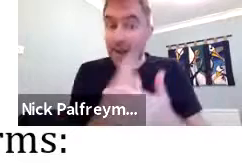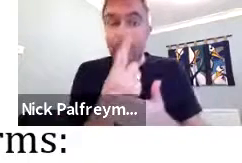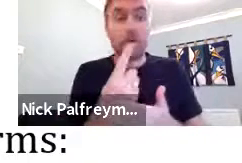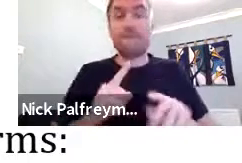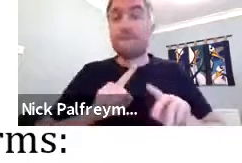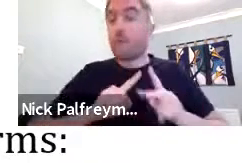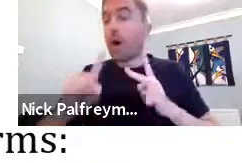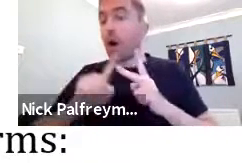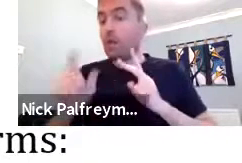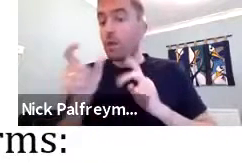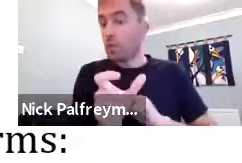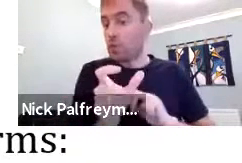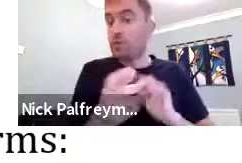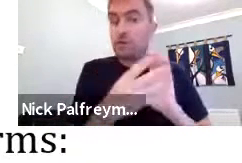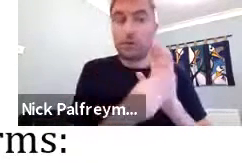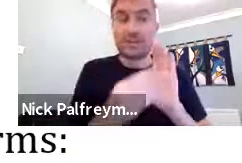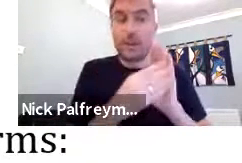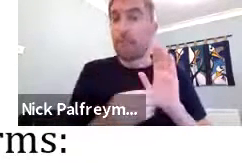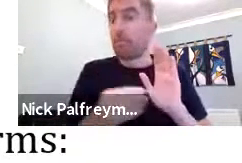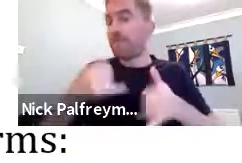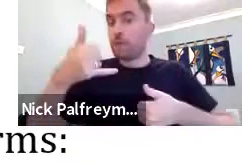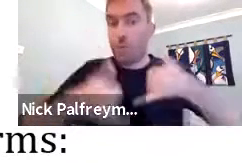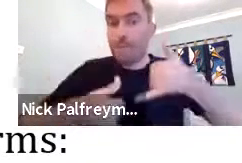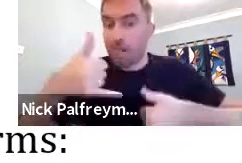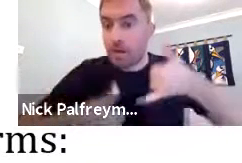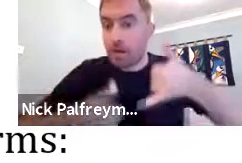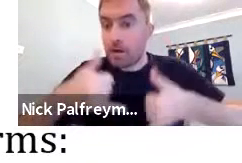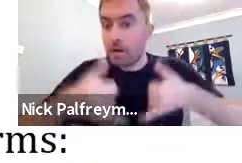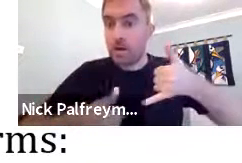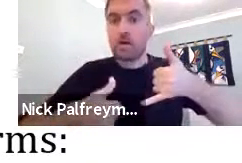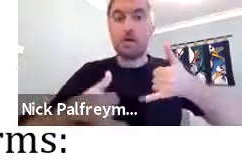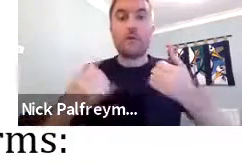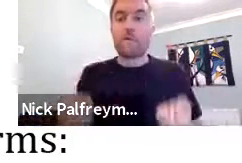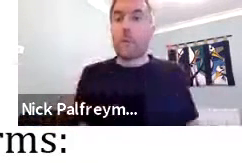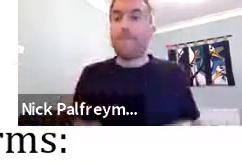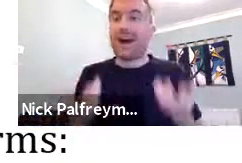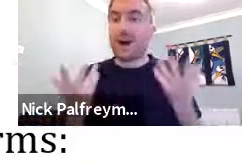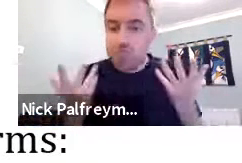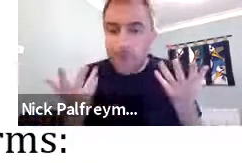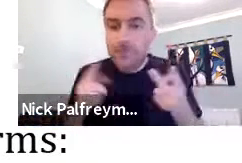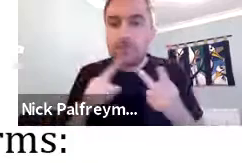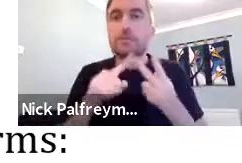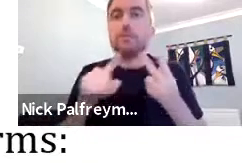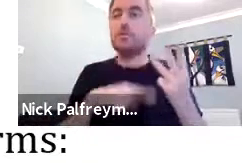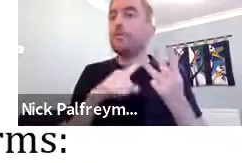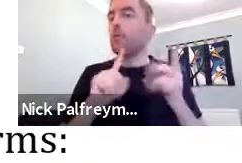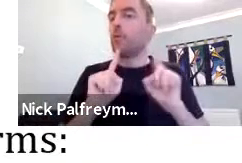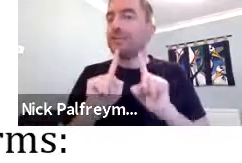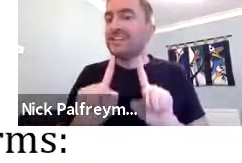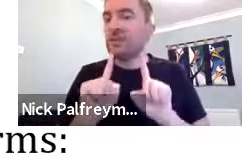And it's a similar process that happens for other words as well. For example, for milk.